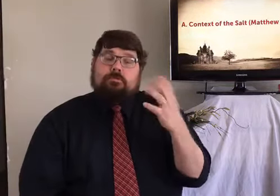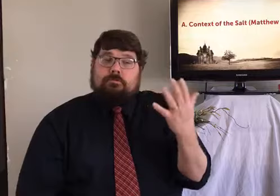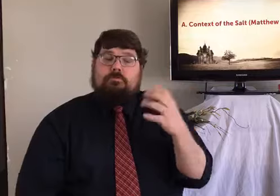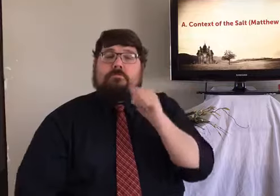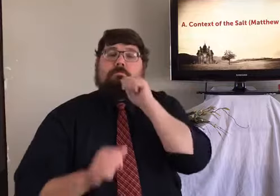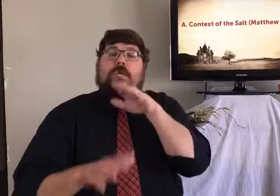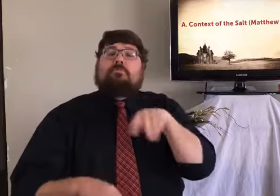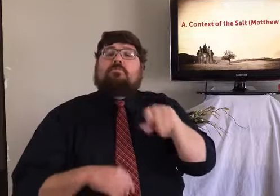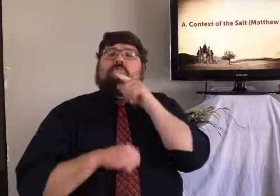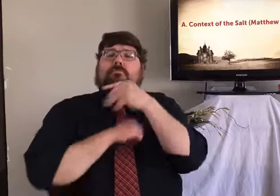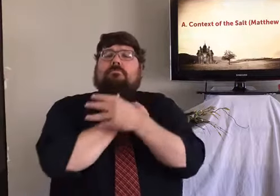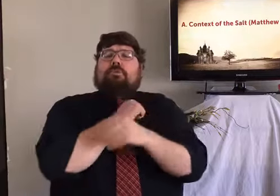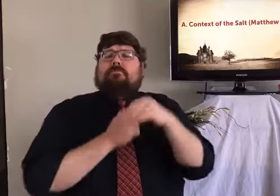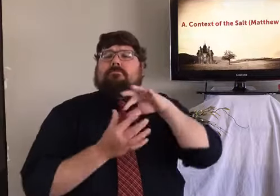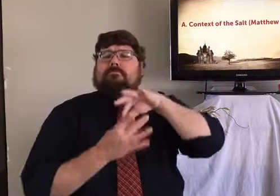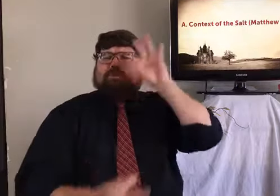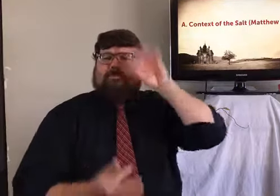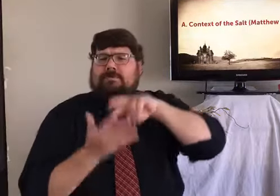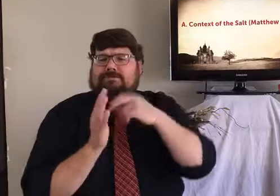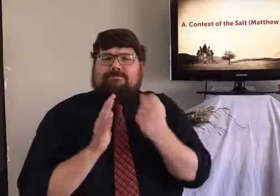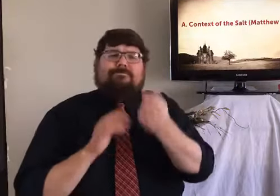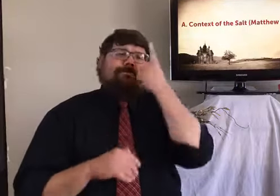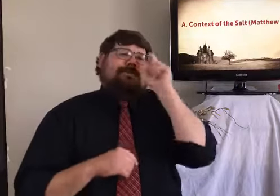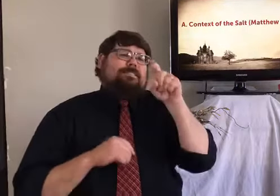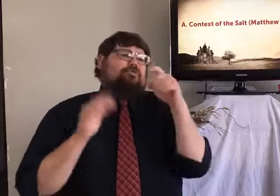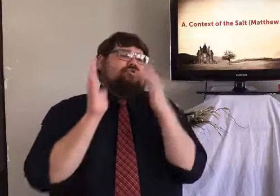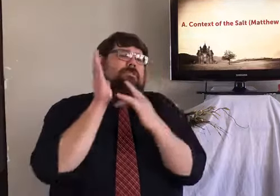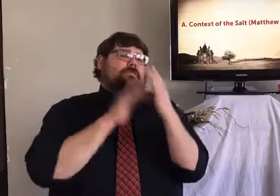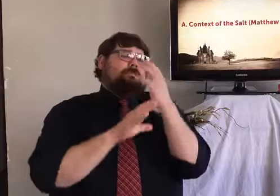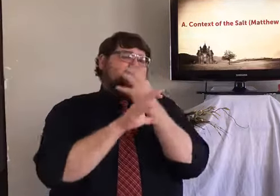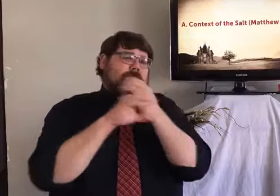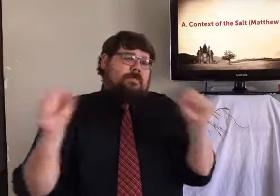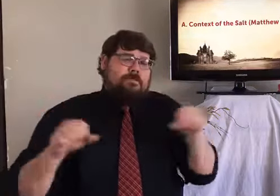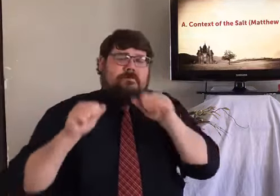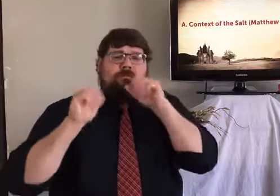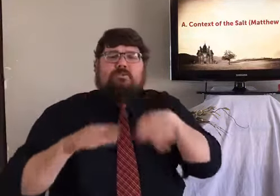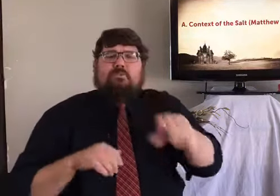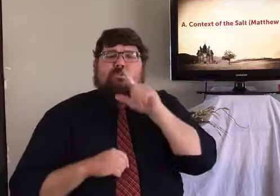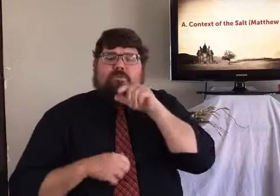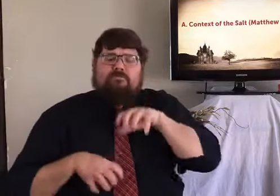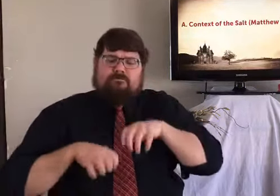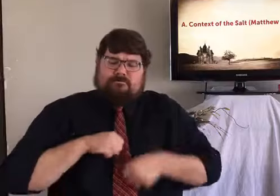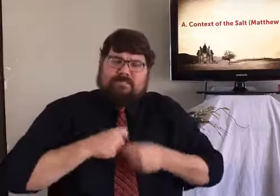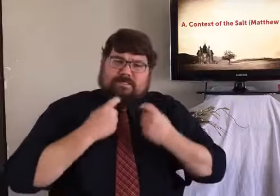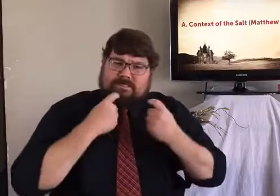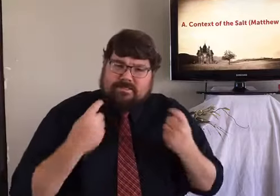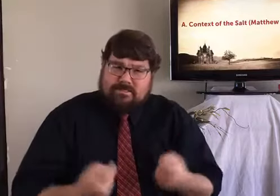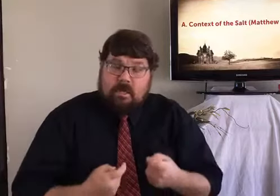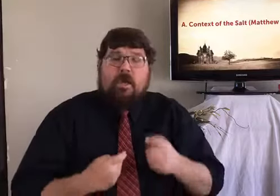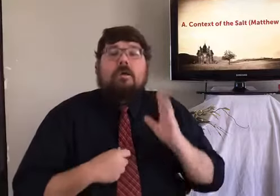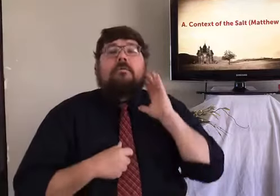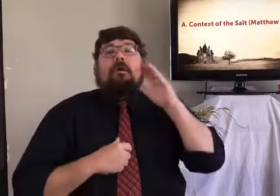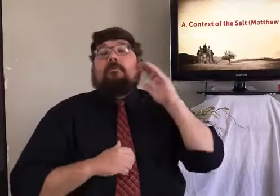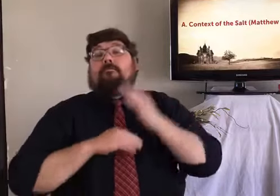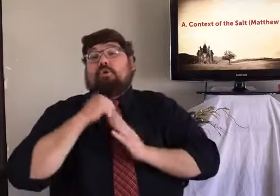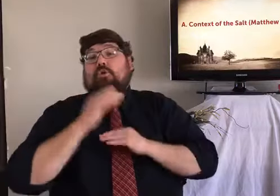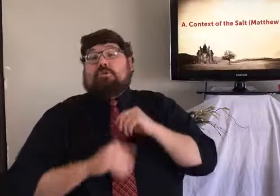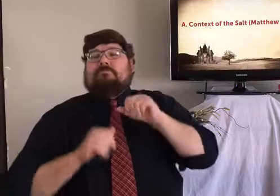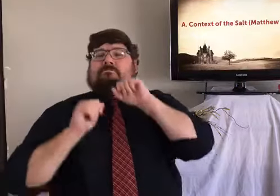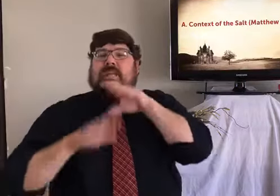And that's the beatitudes, that Jesus was explaining about the poor in spirit, blessed are the poor in spirit, those who know they